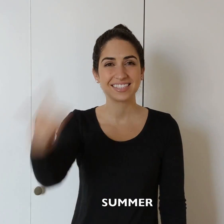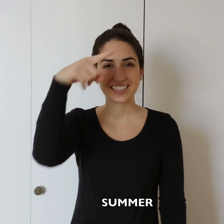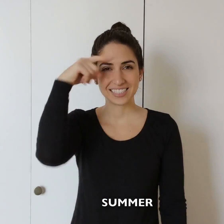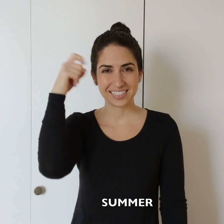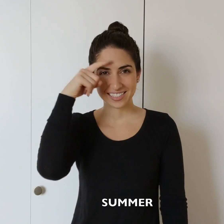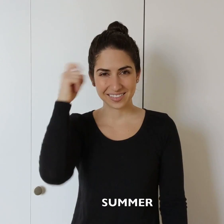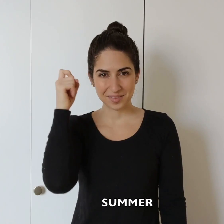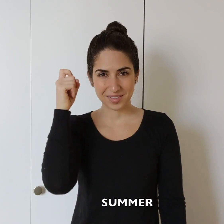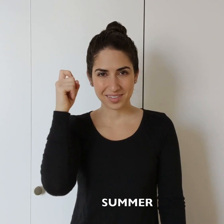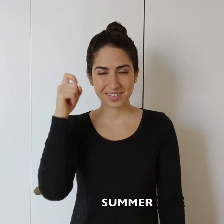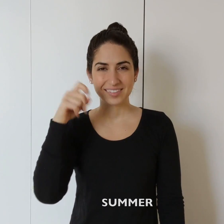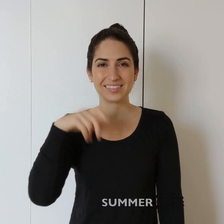SUMMER.